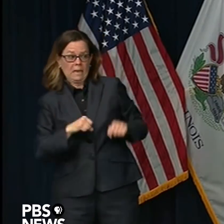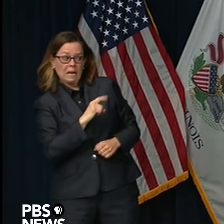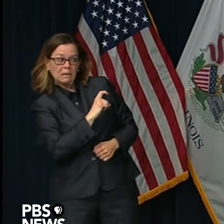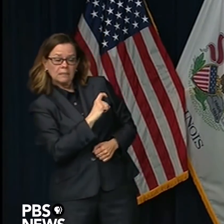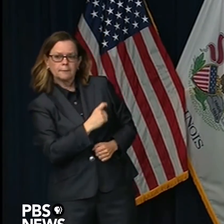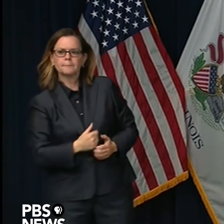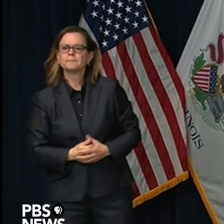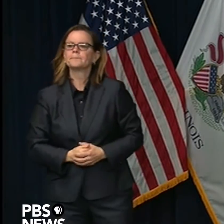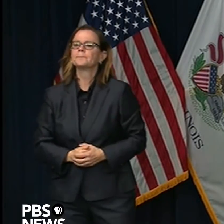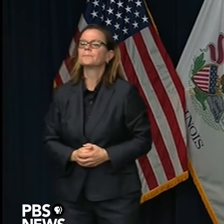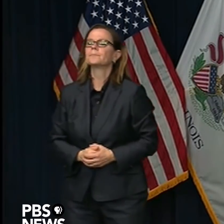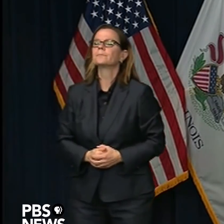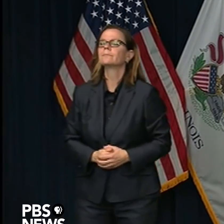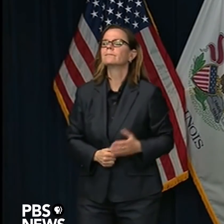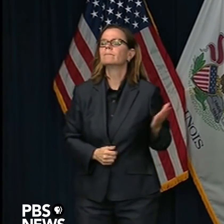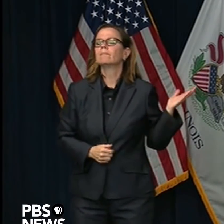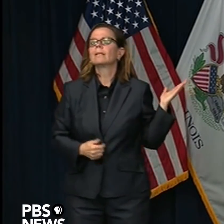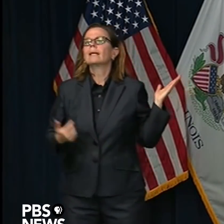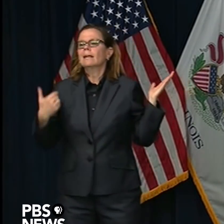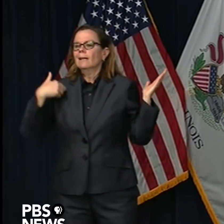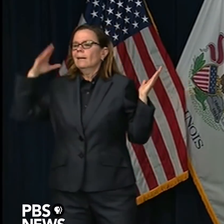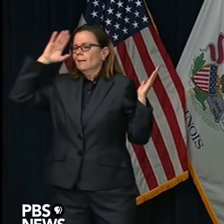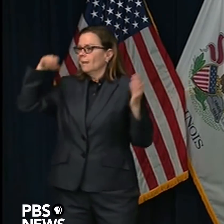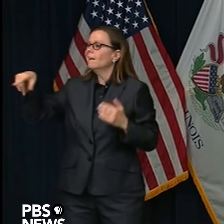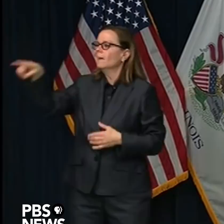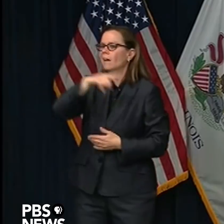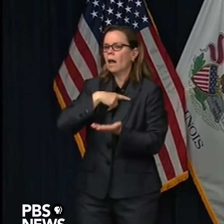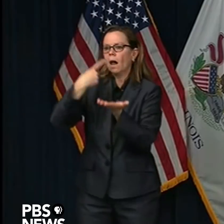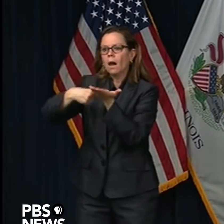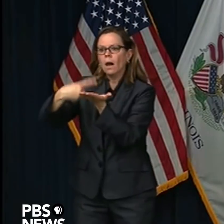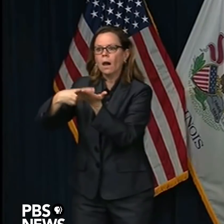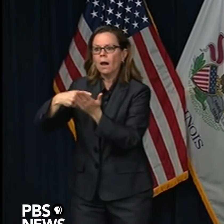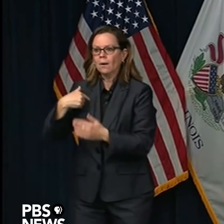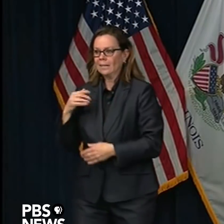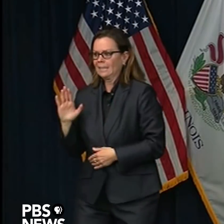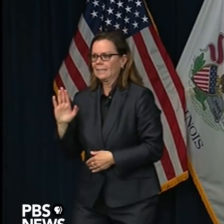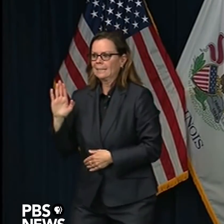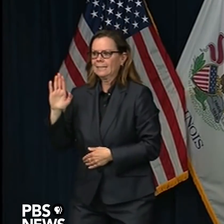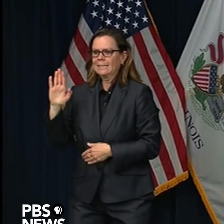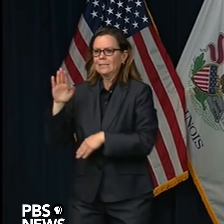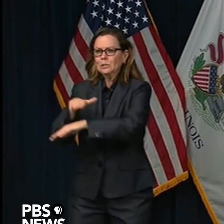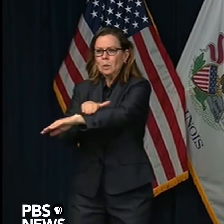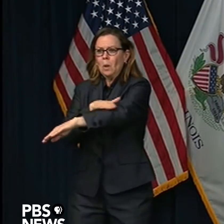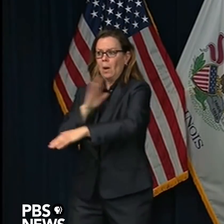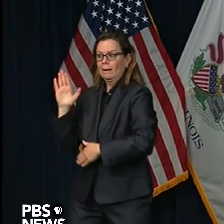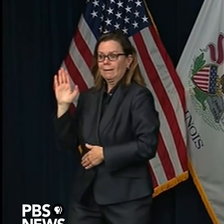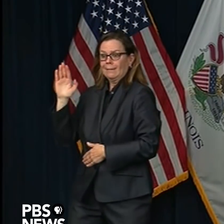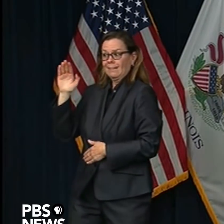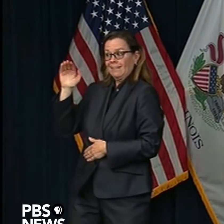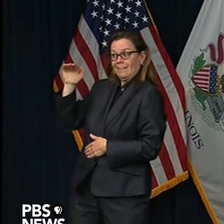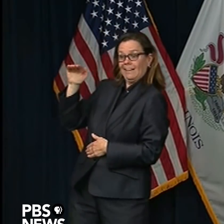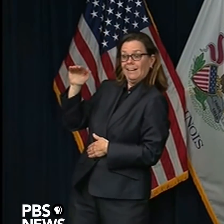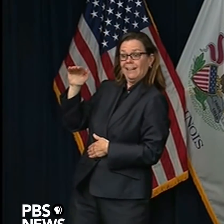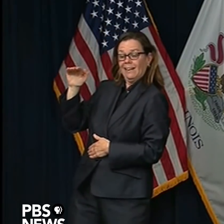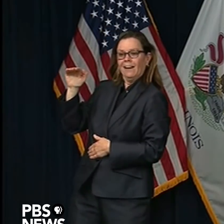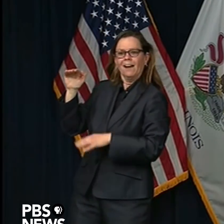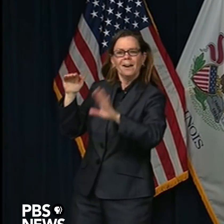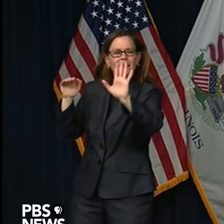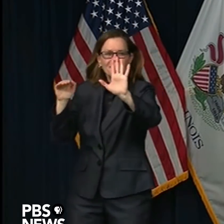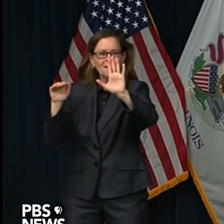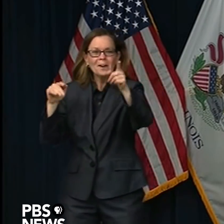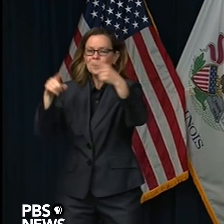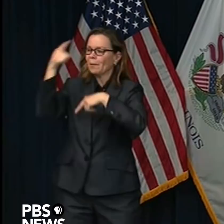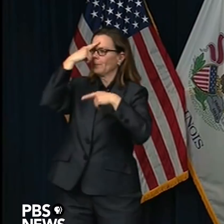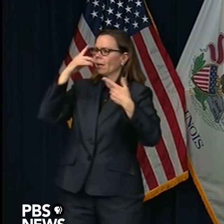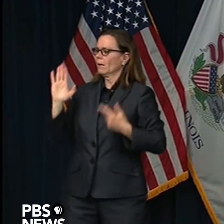upward trajectory. And so just because we're bending the curve does not mean it's bending down yet.